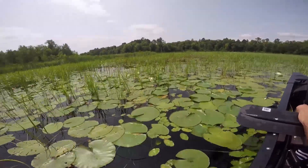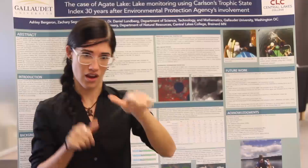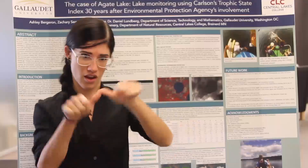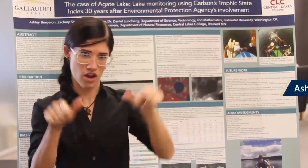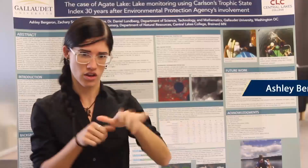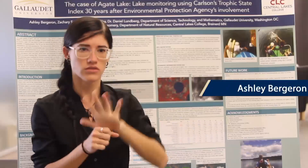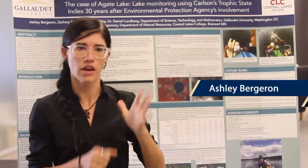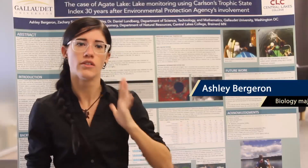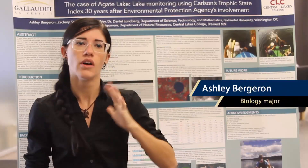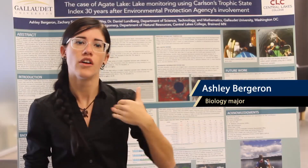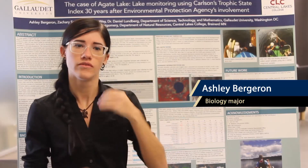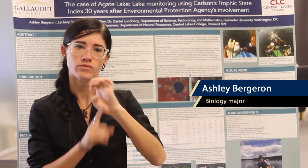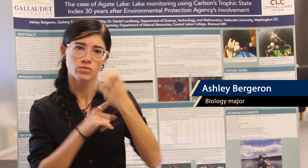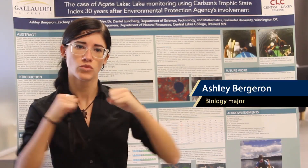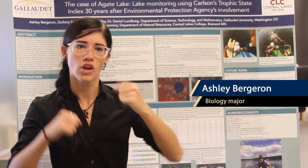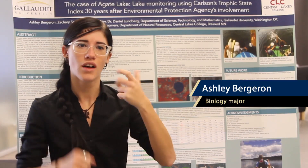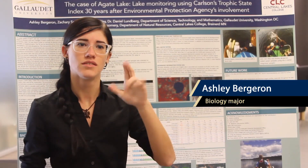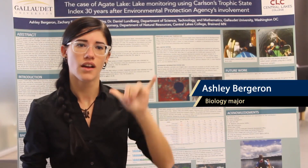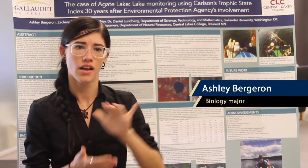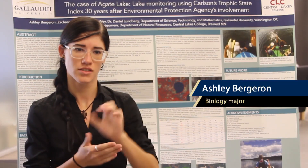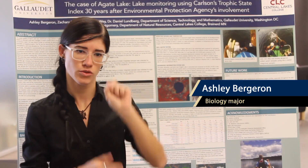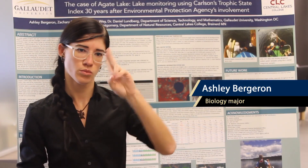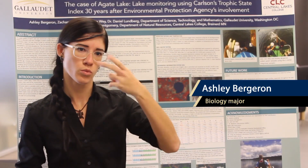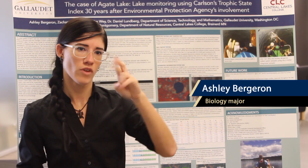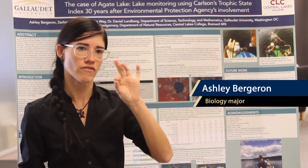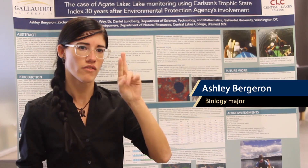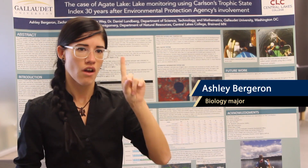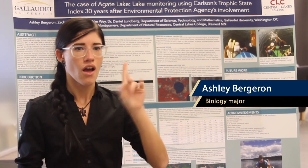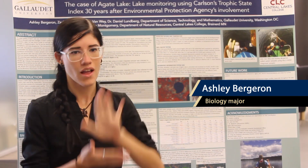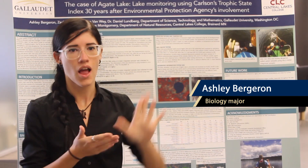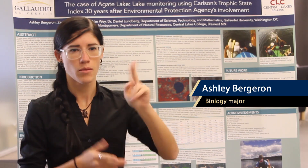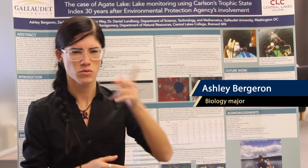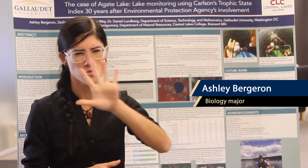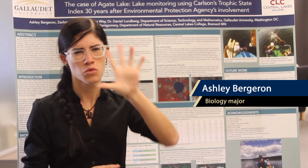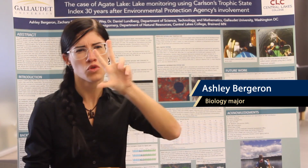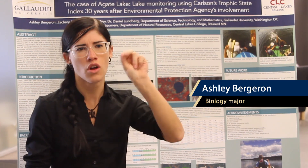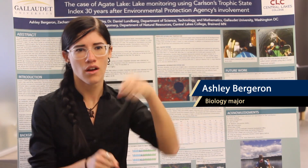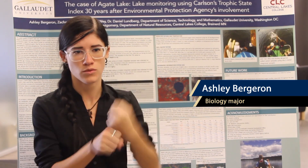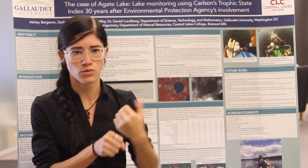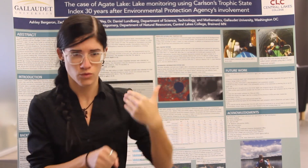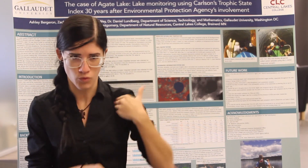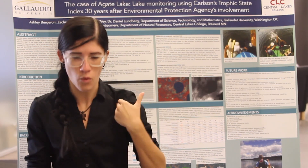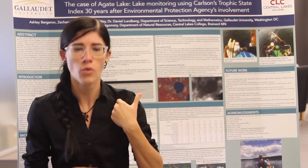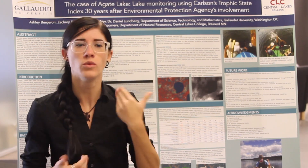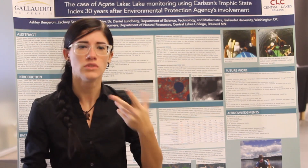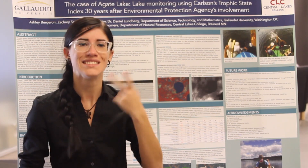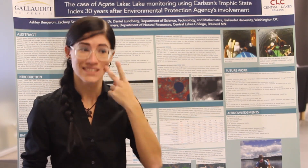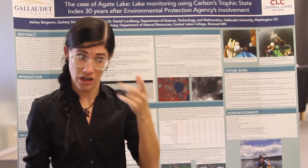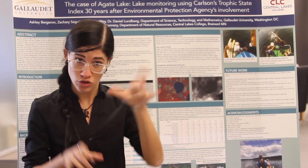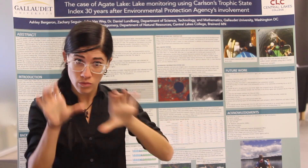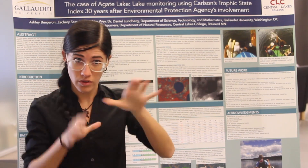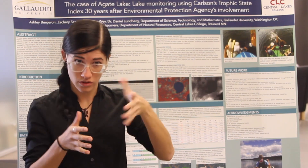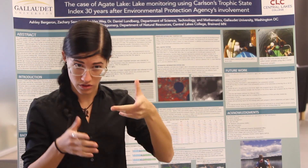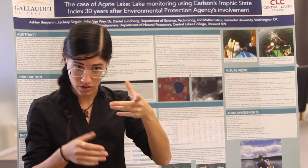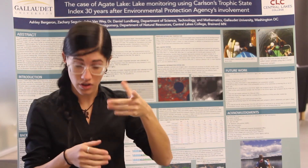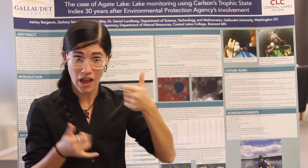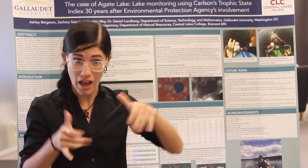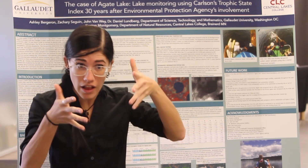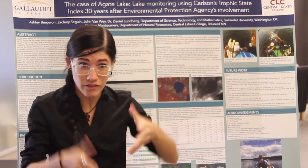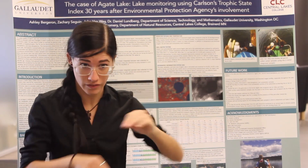The site was where the EPA did an environmental cleanup about 30 years ago through the Superfund program. We wanted to see if there were any residual